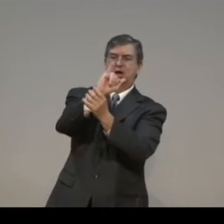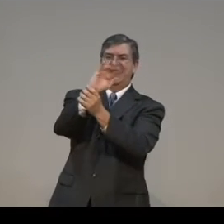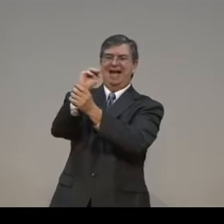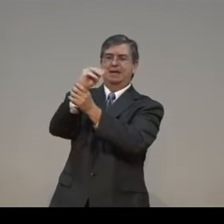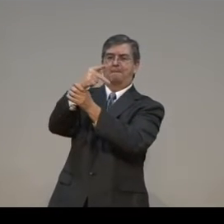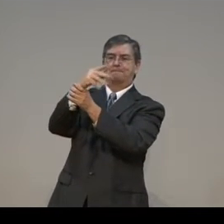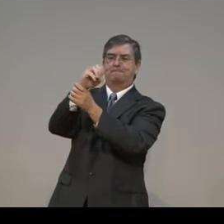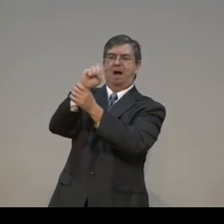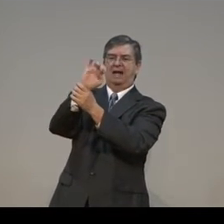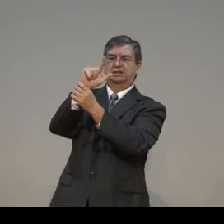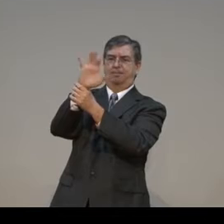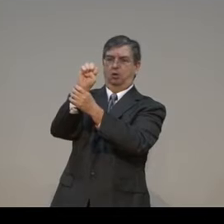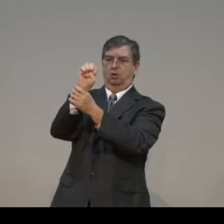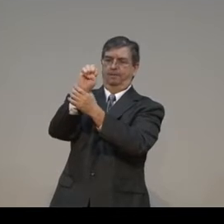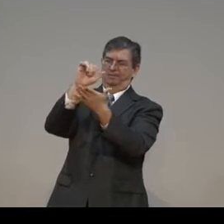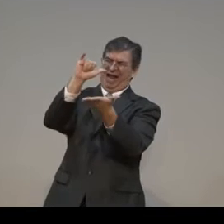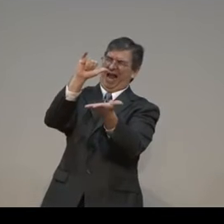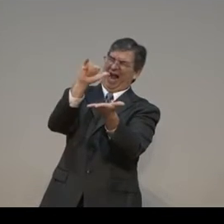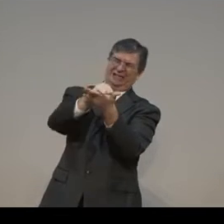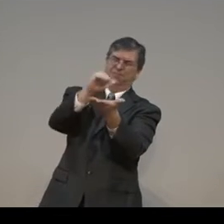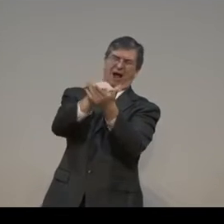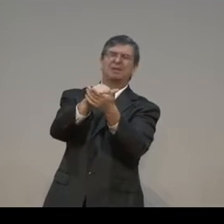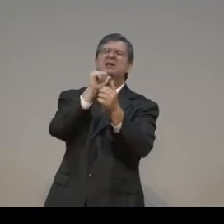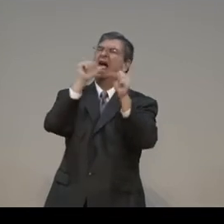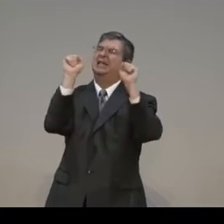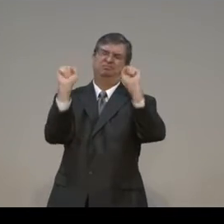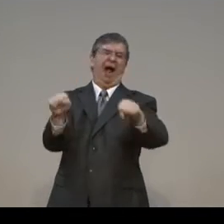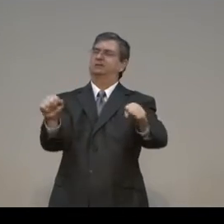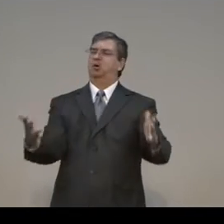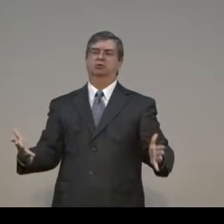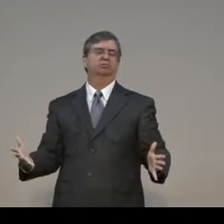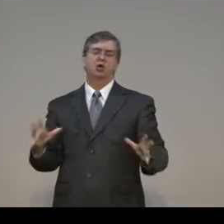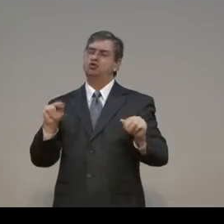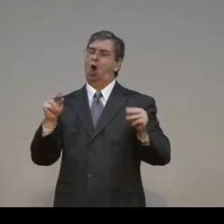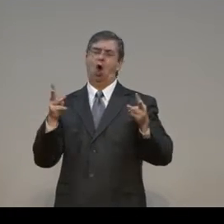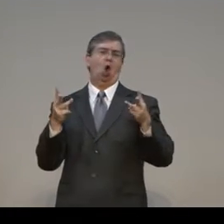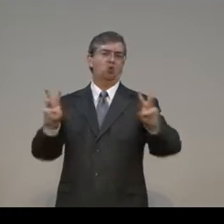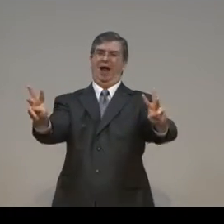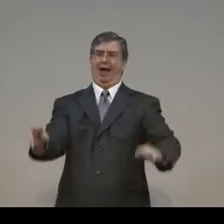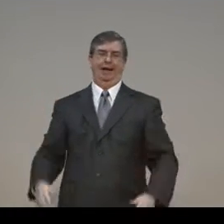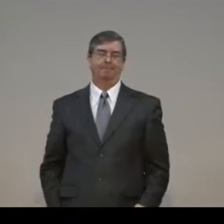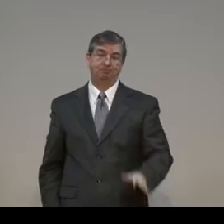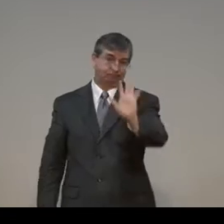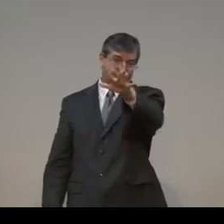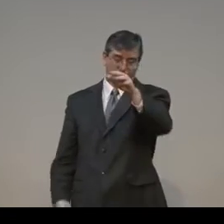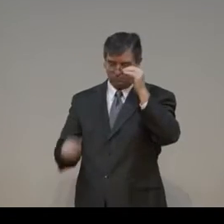The word impossible by the law way. there's no